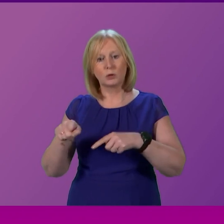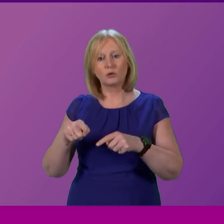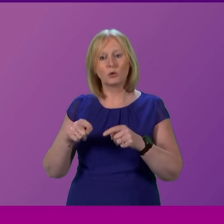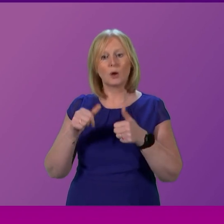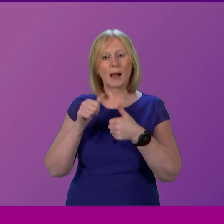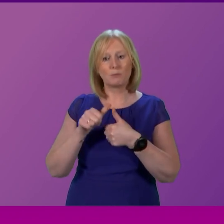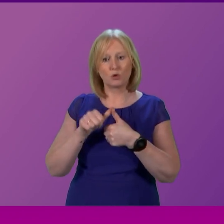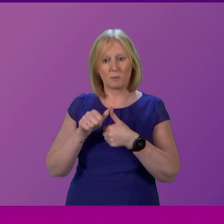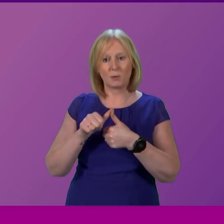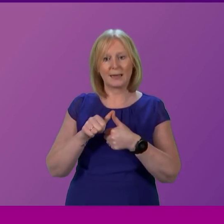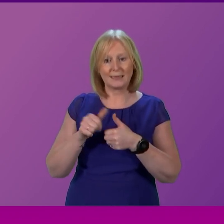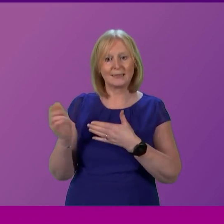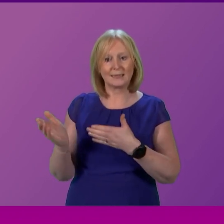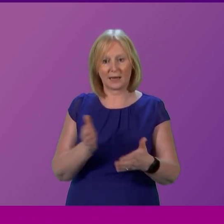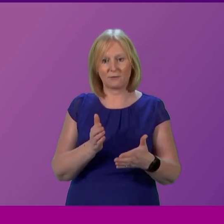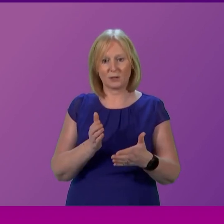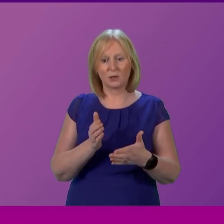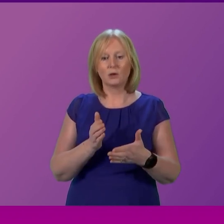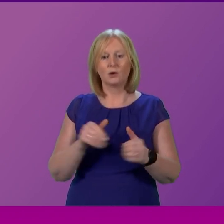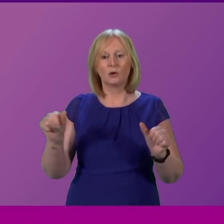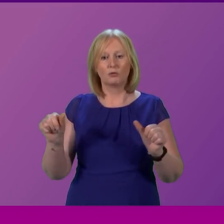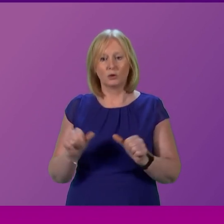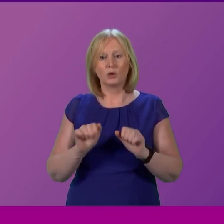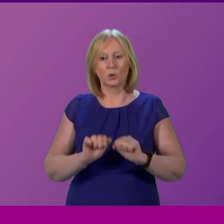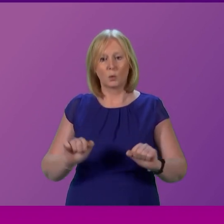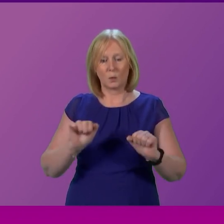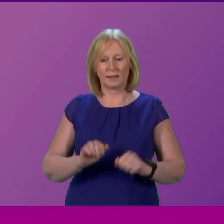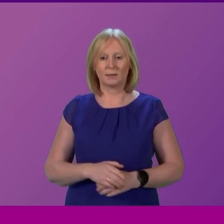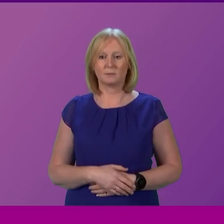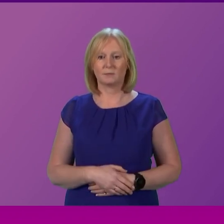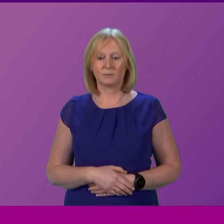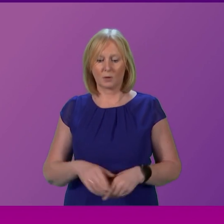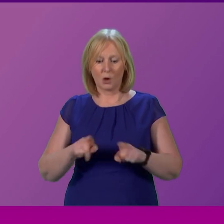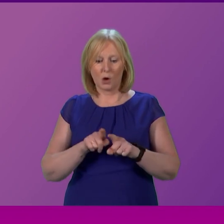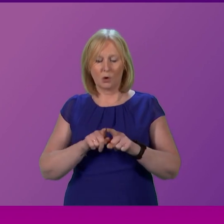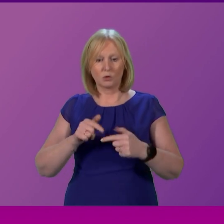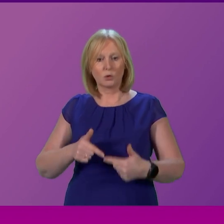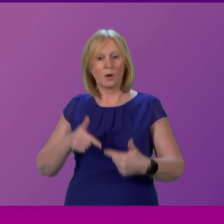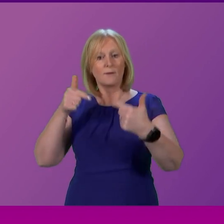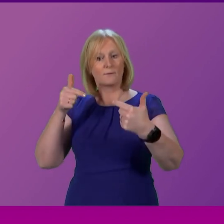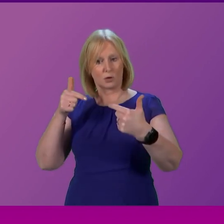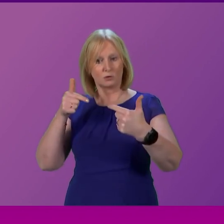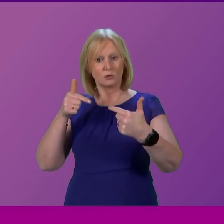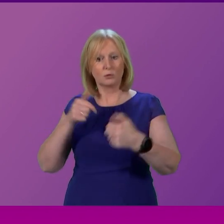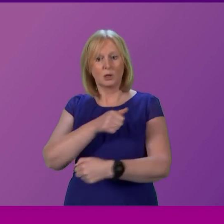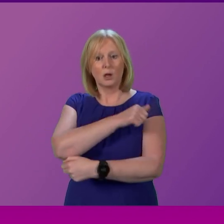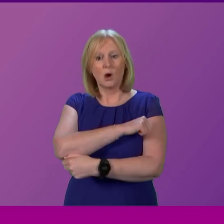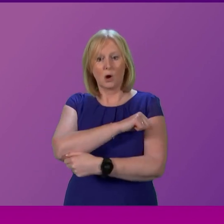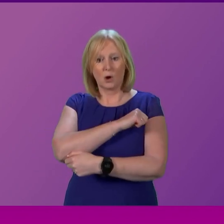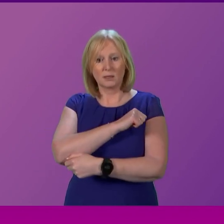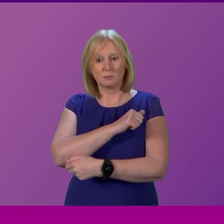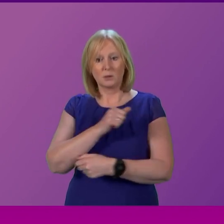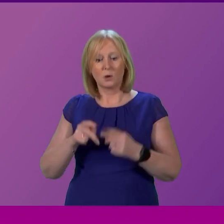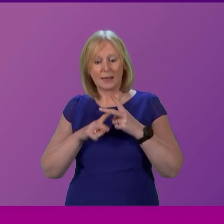scheduling urgent appointments to avoid long waits in A&E. We've also increased the amount of virtual capacity hospital-level care provided at